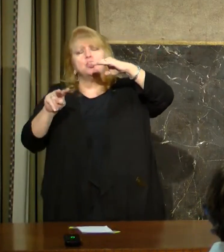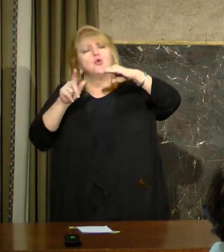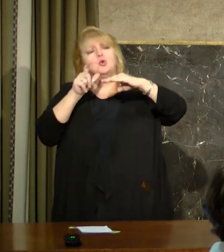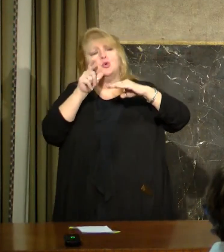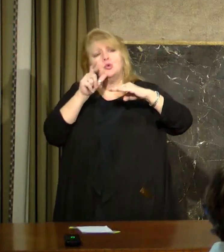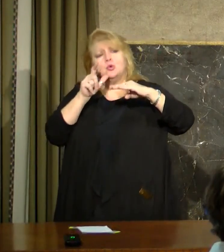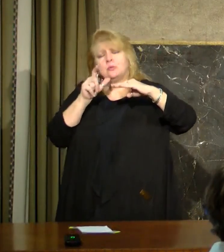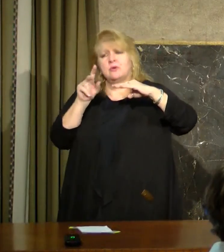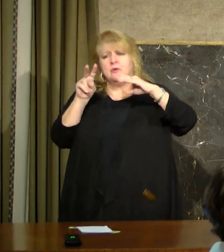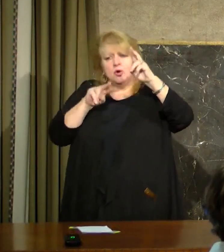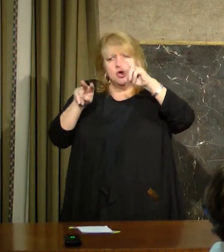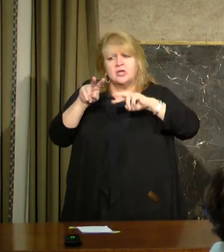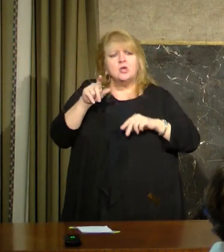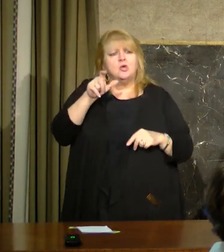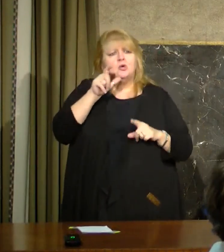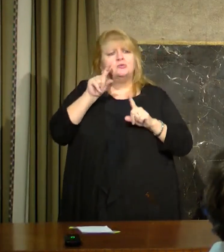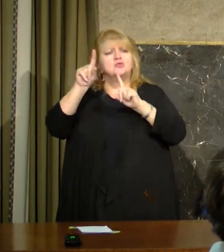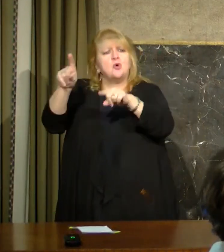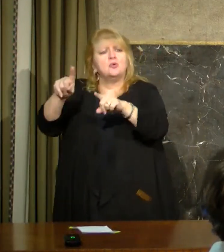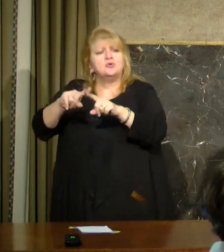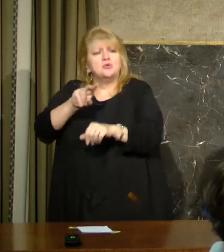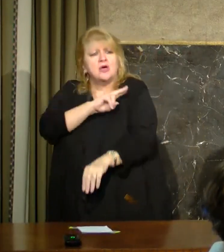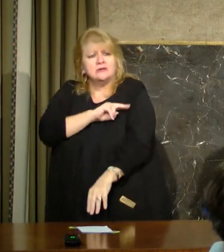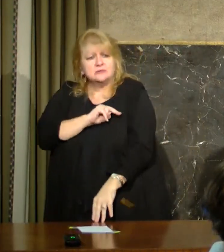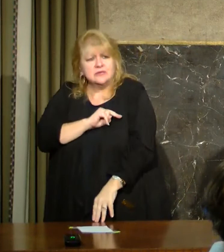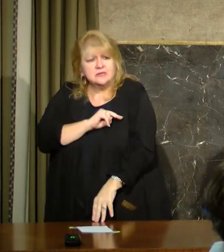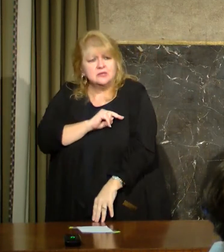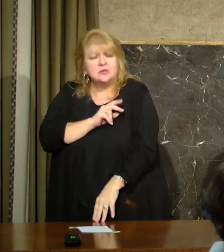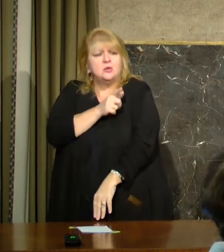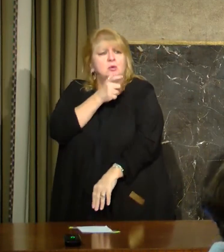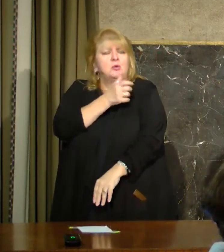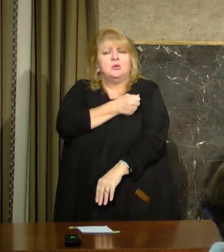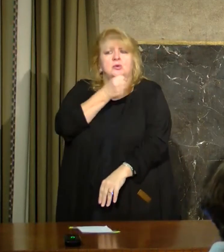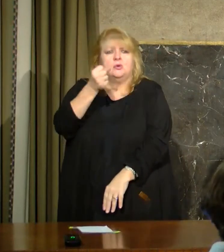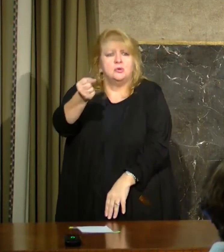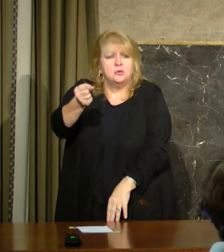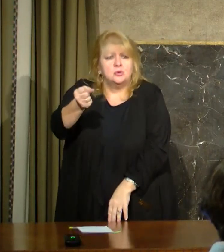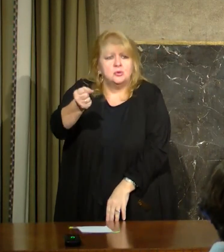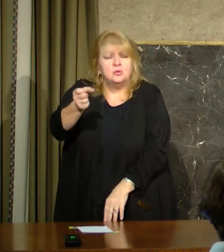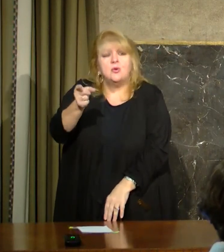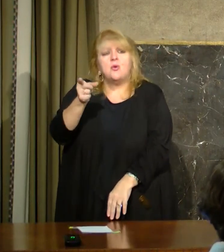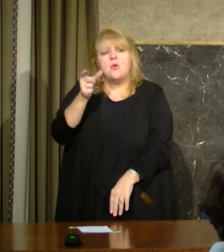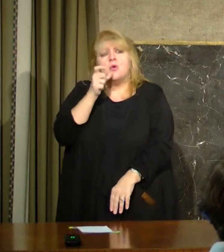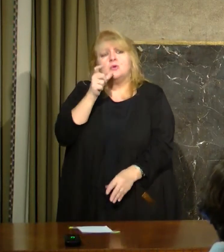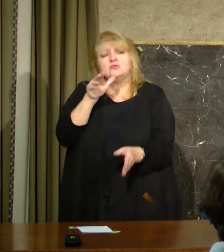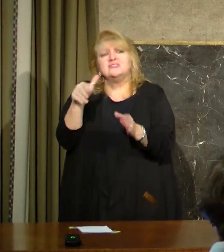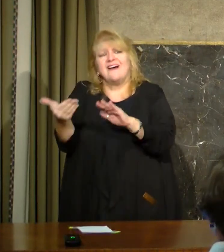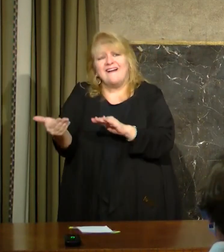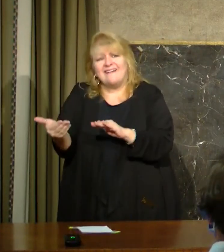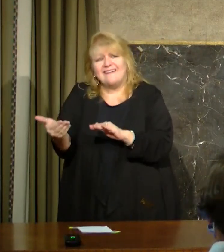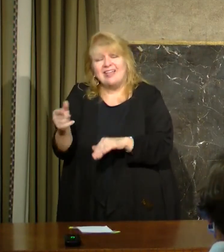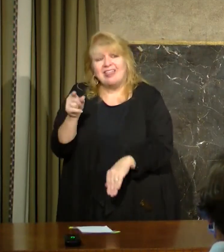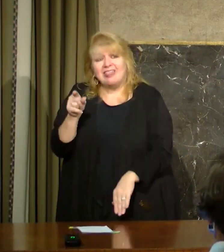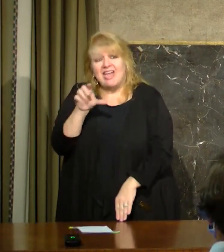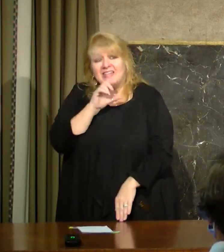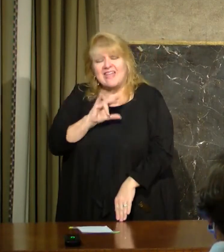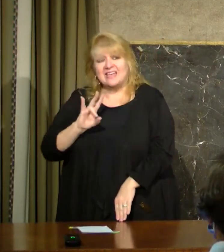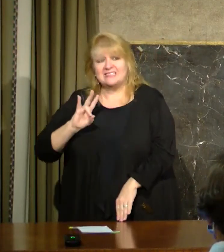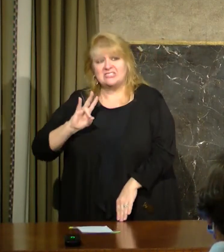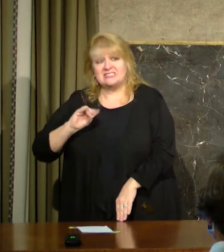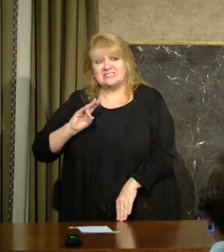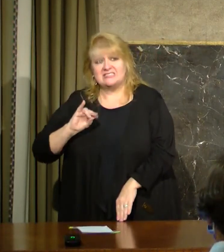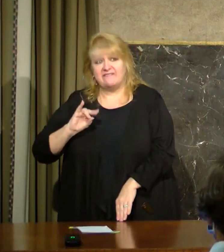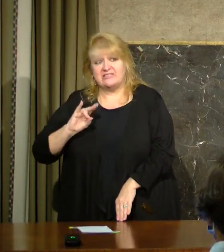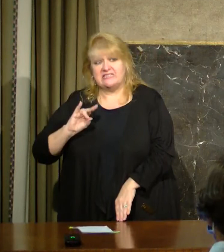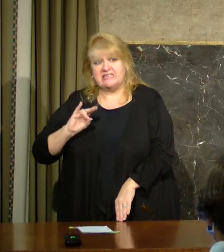in Louisiana and who's dying in Louisiana, the clear demarcation in terms of age was really 70. It wasn't 75. So this was a data